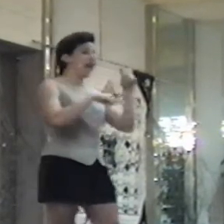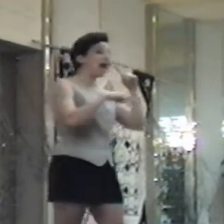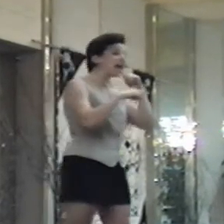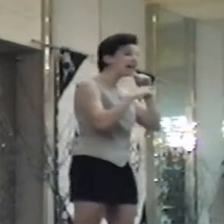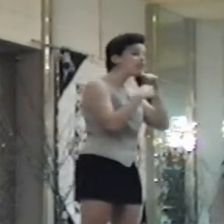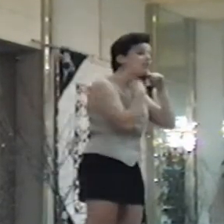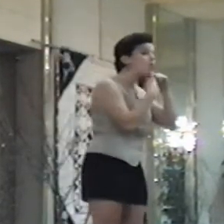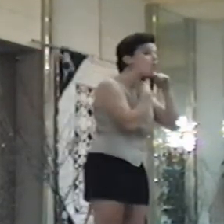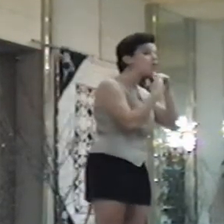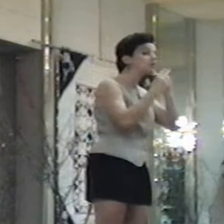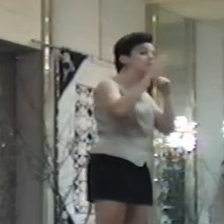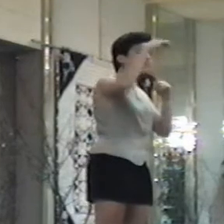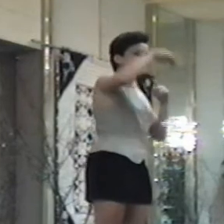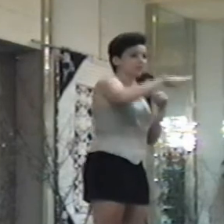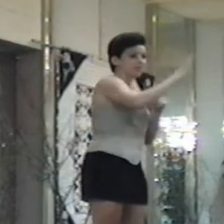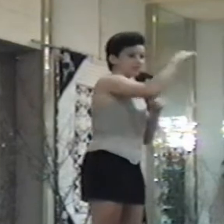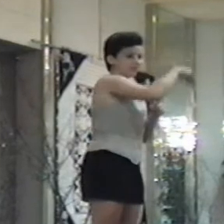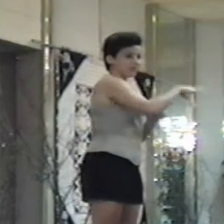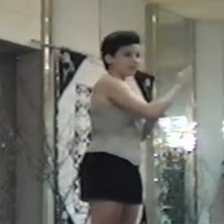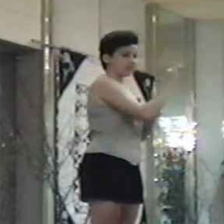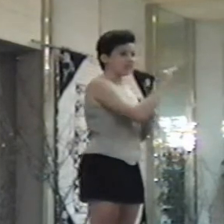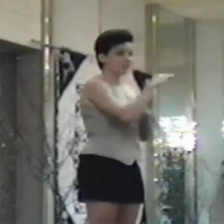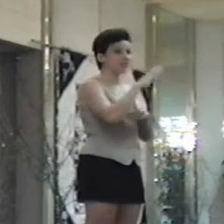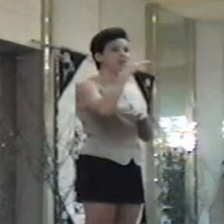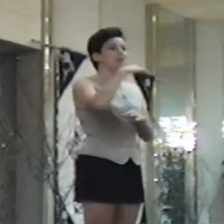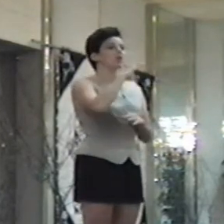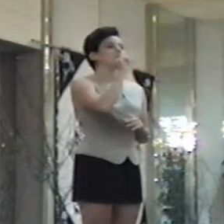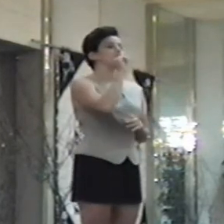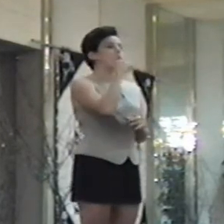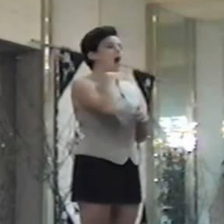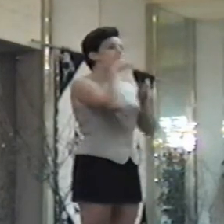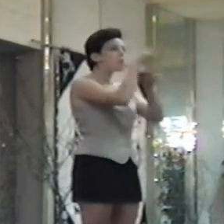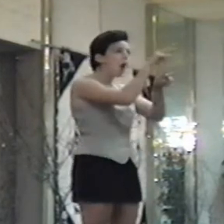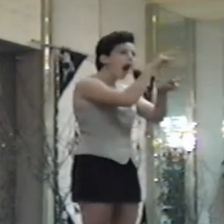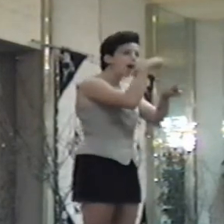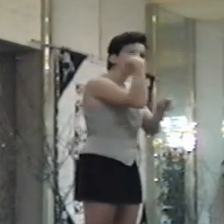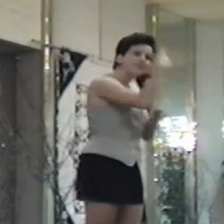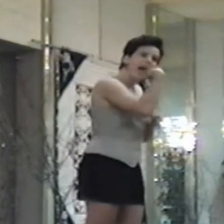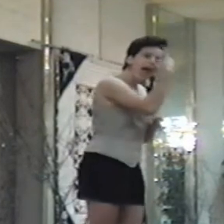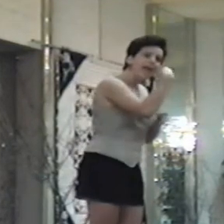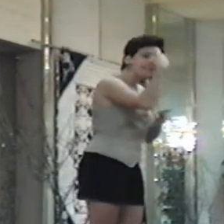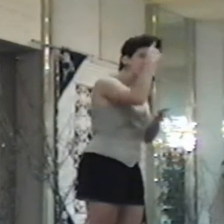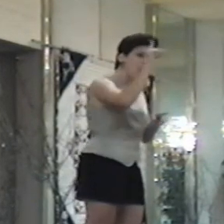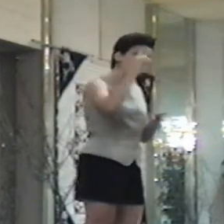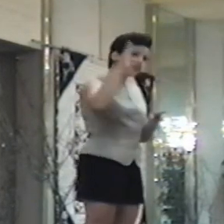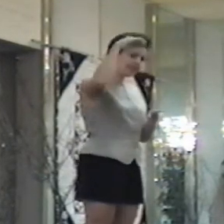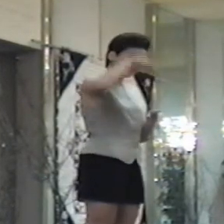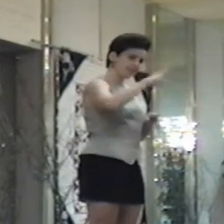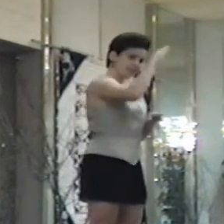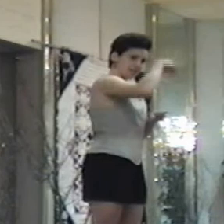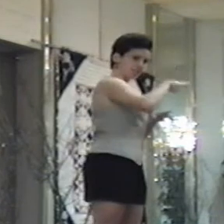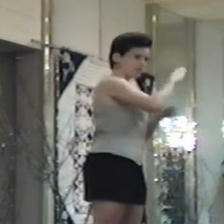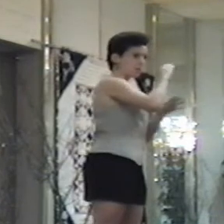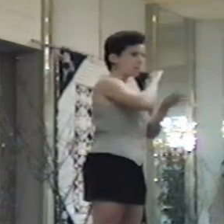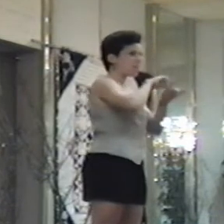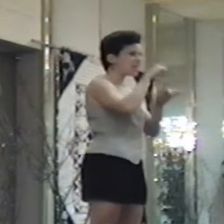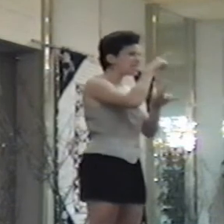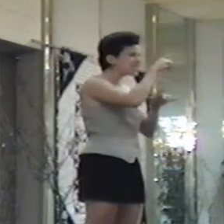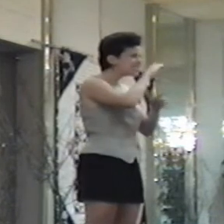Because, understand, I can't hear their voice intonations. So, I watch their face for reflection,